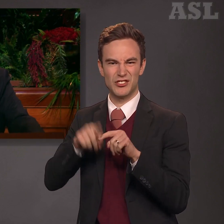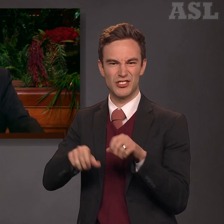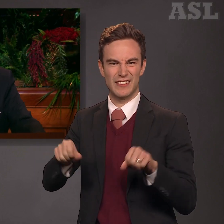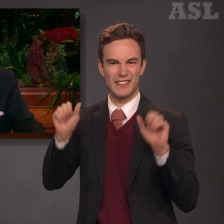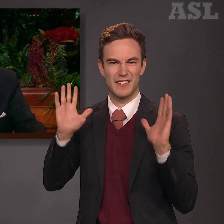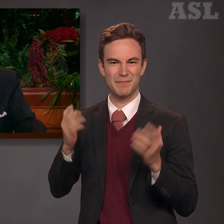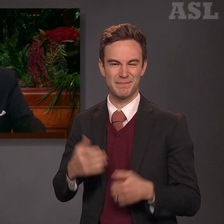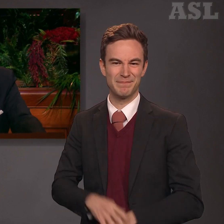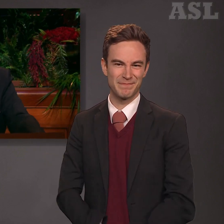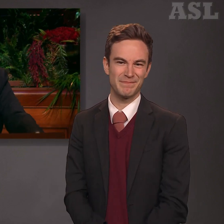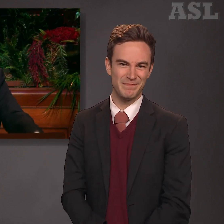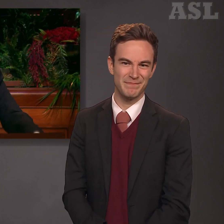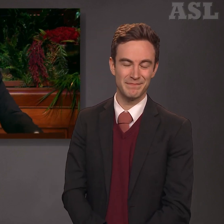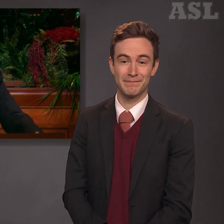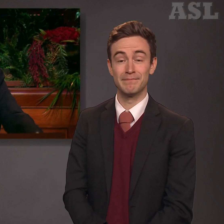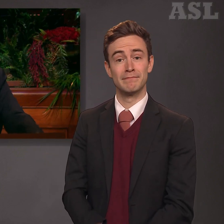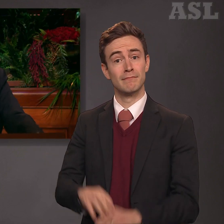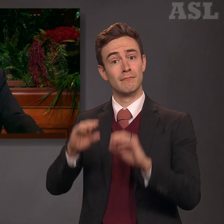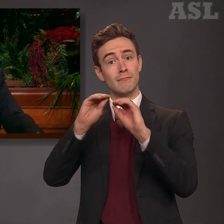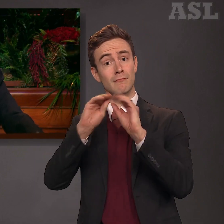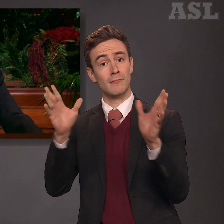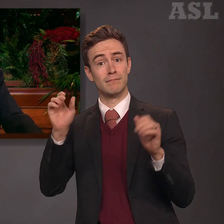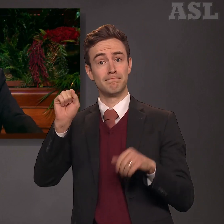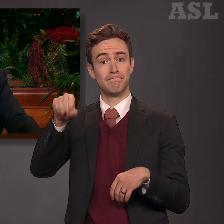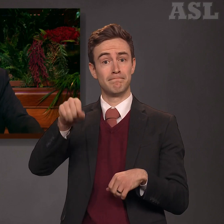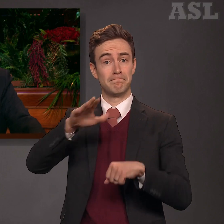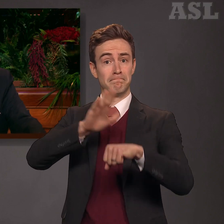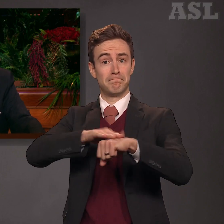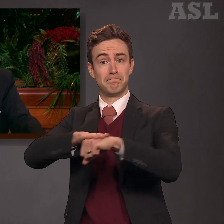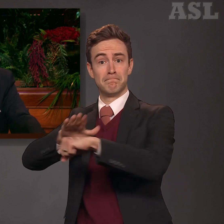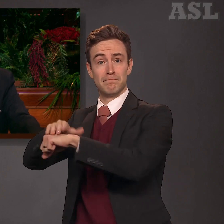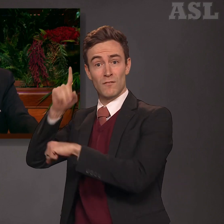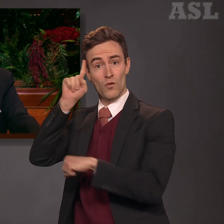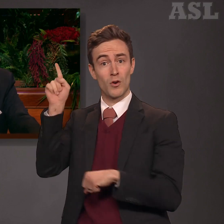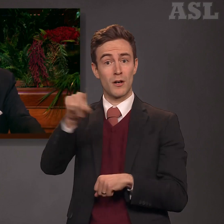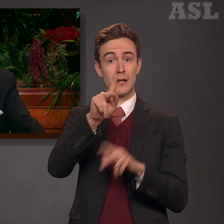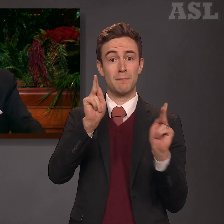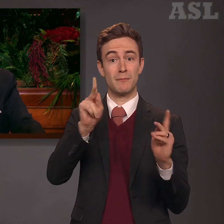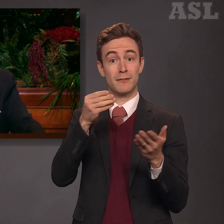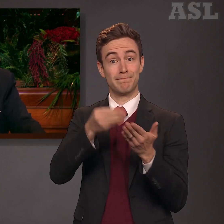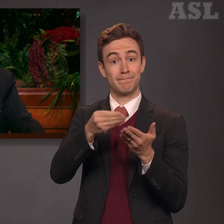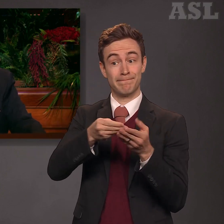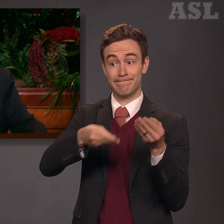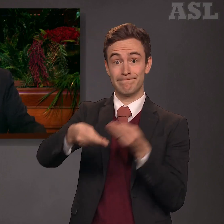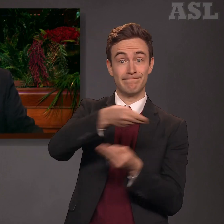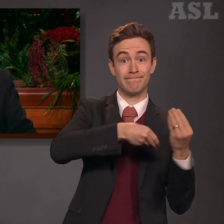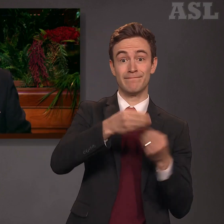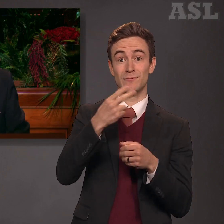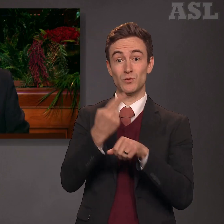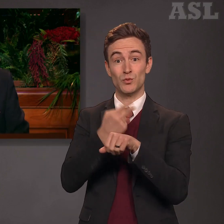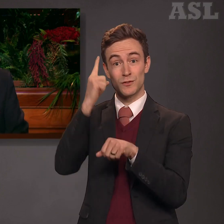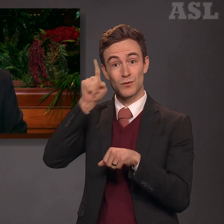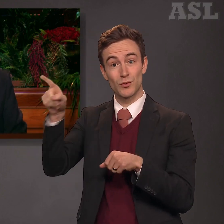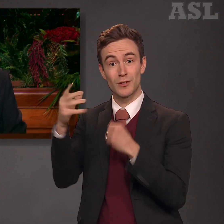Obviously, this is an important cautionary tale about the uses of wealth and the needs of the poor,